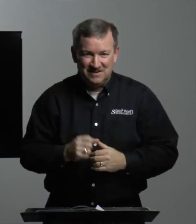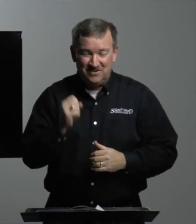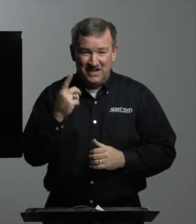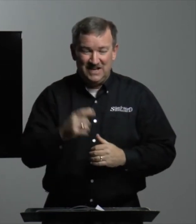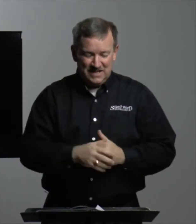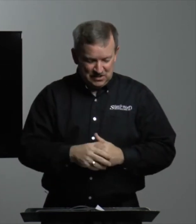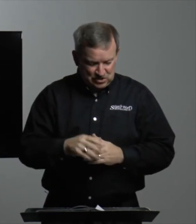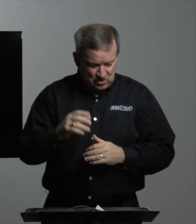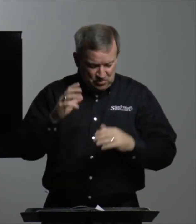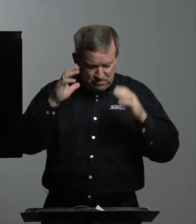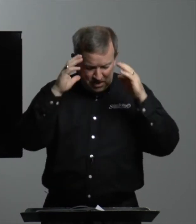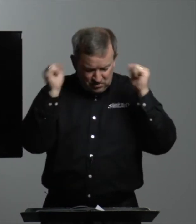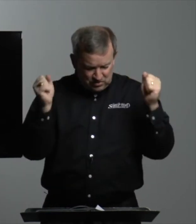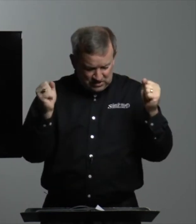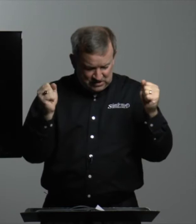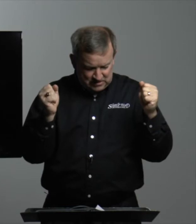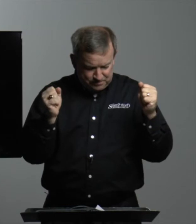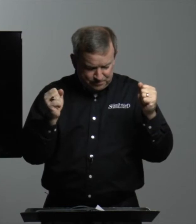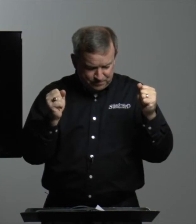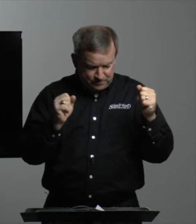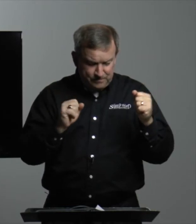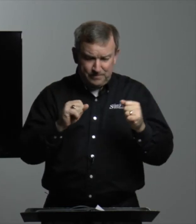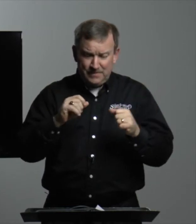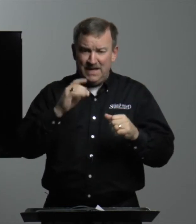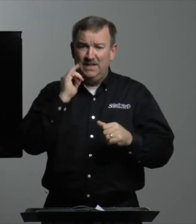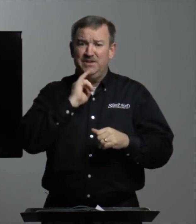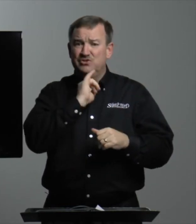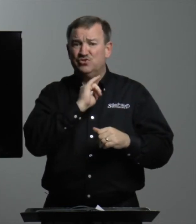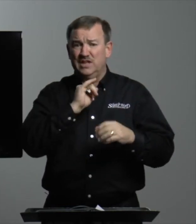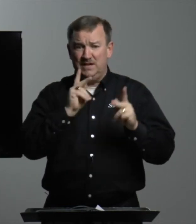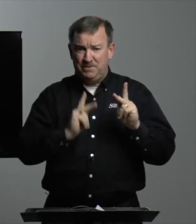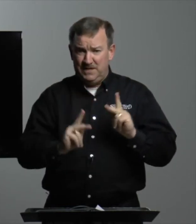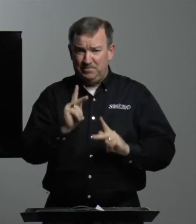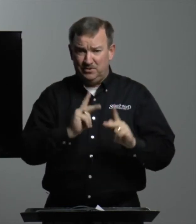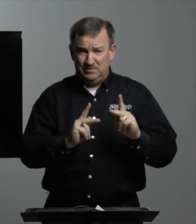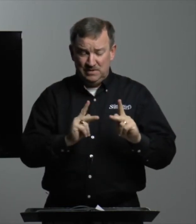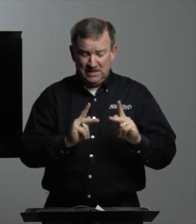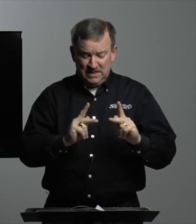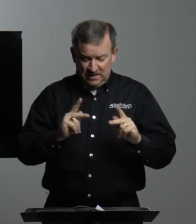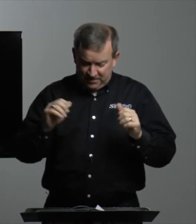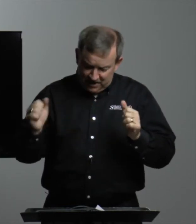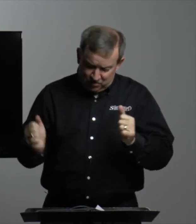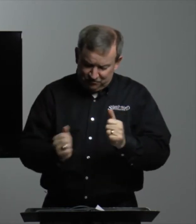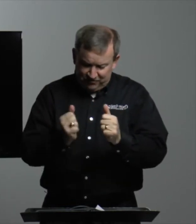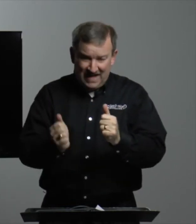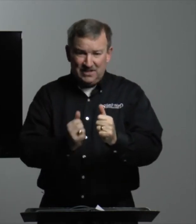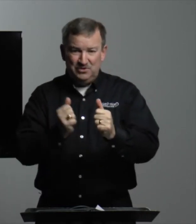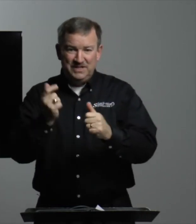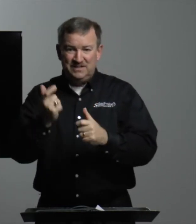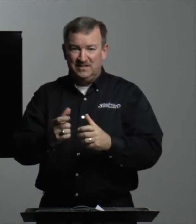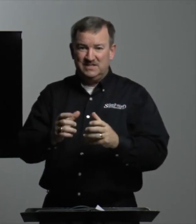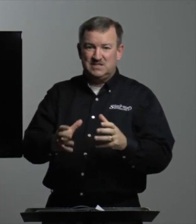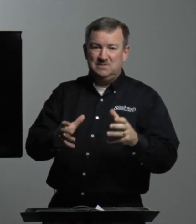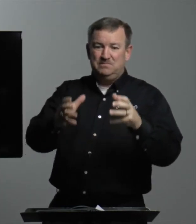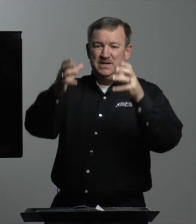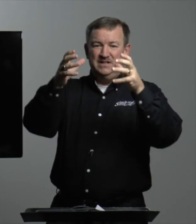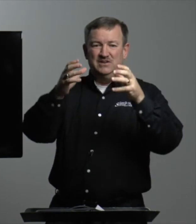So Moses and the Israelite people, they were following this pillar